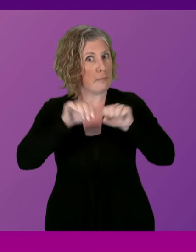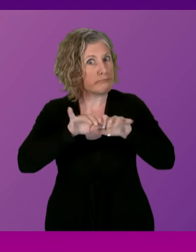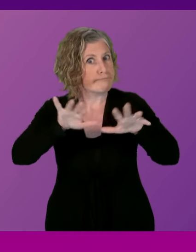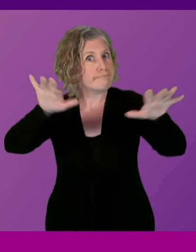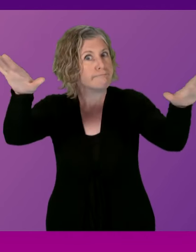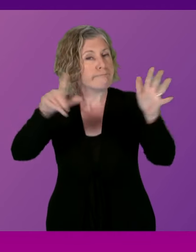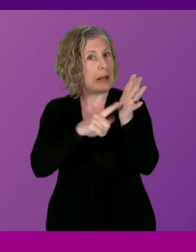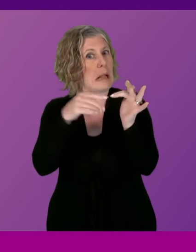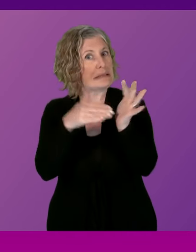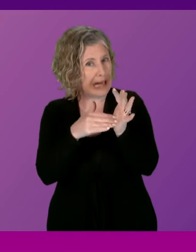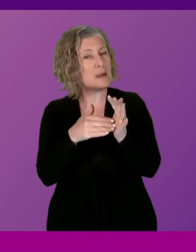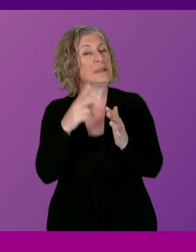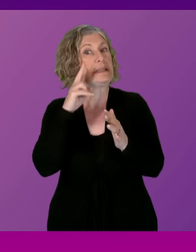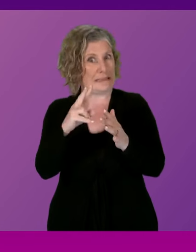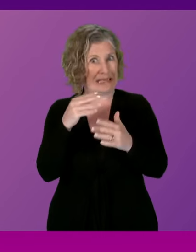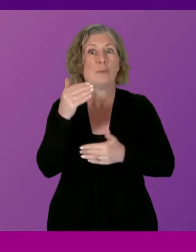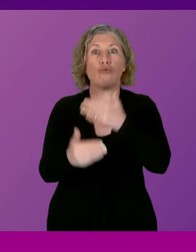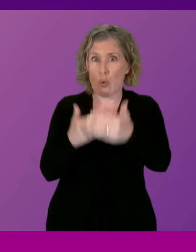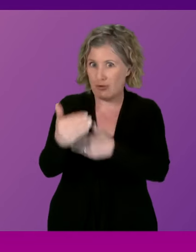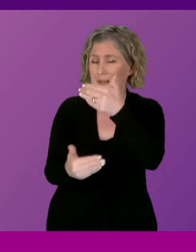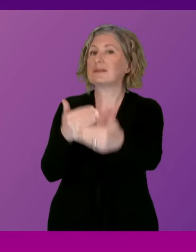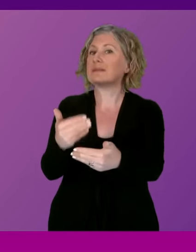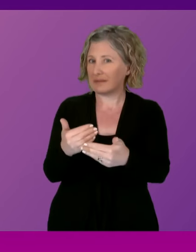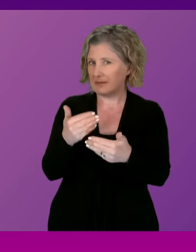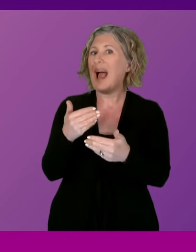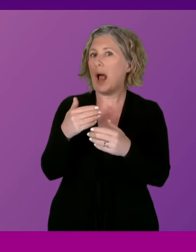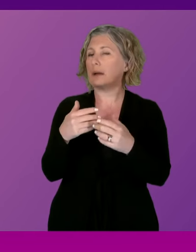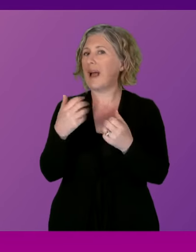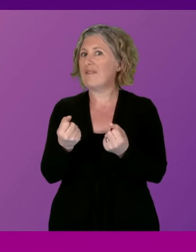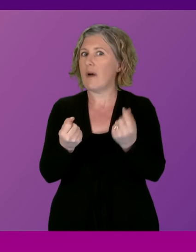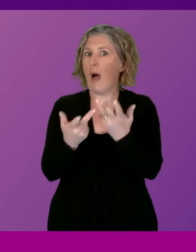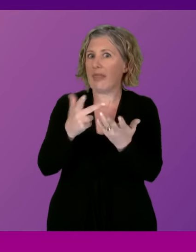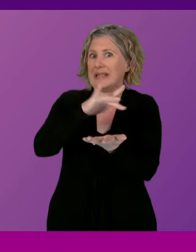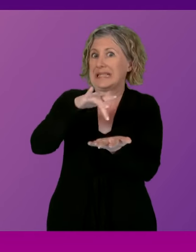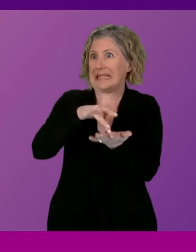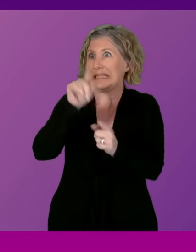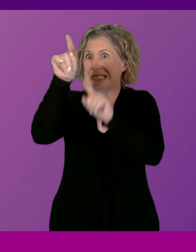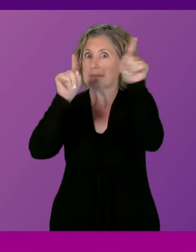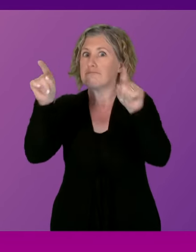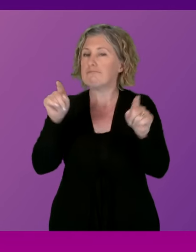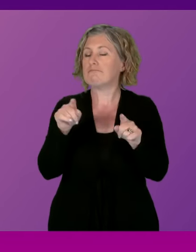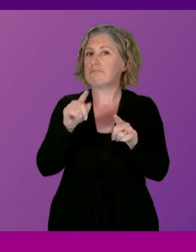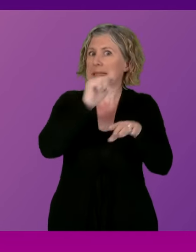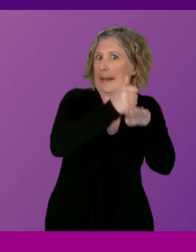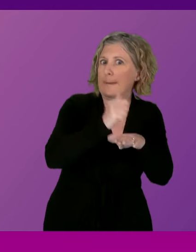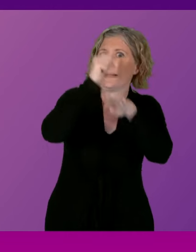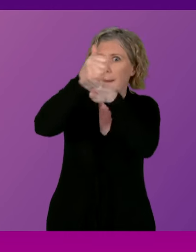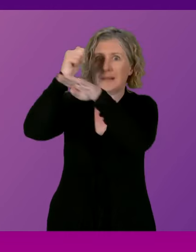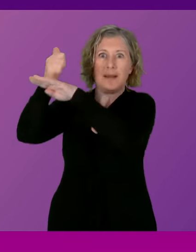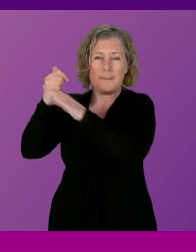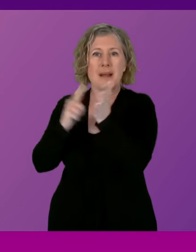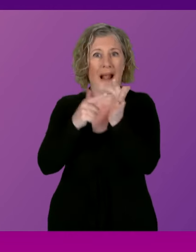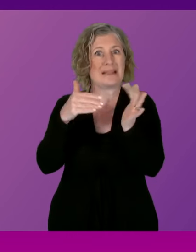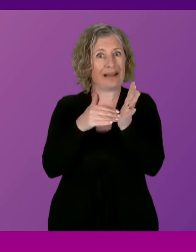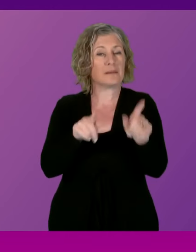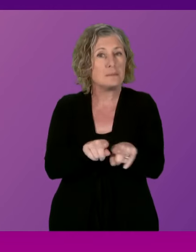of course, progress is being made in relation to the other cities' low-emission zones. And we know, of course, that when it